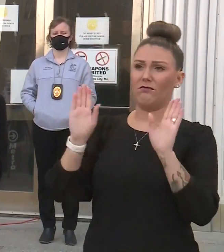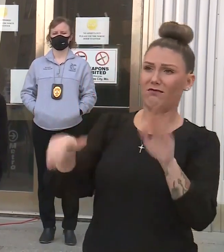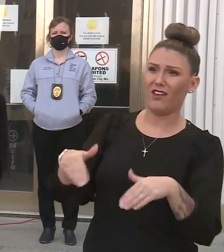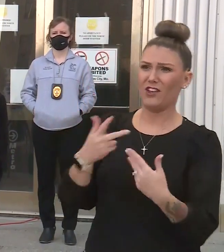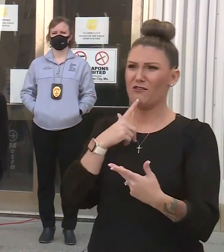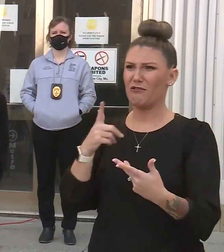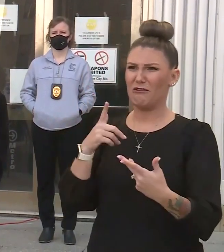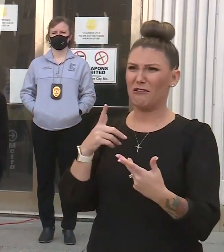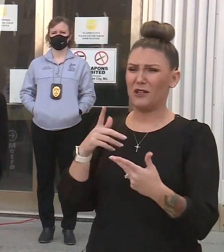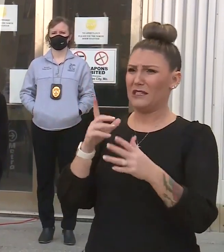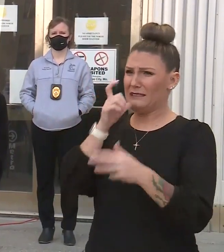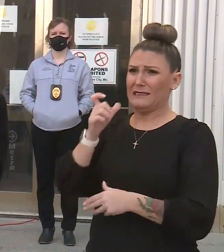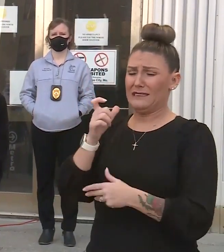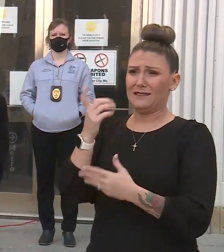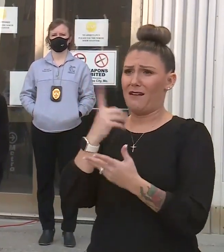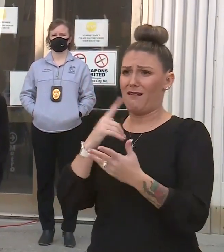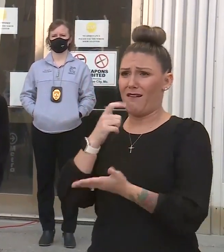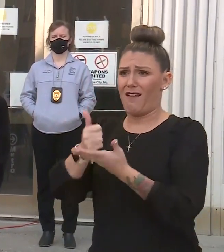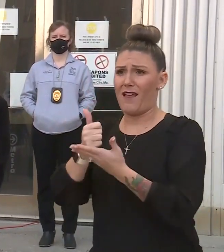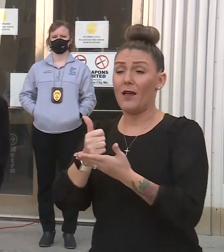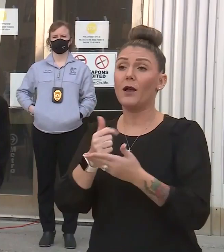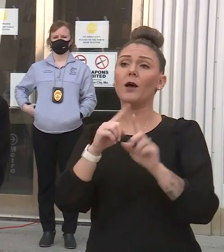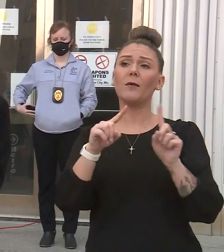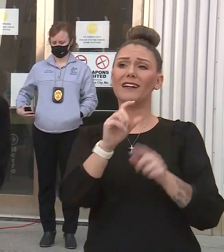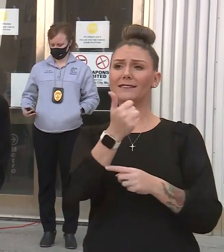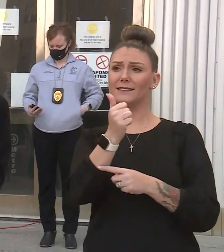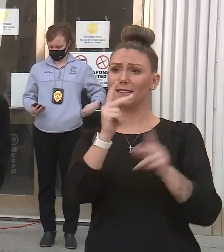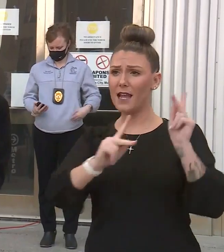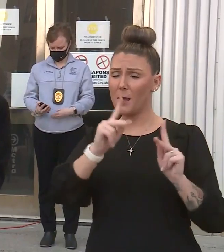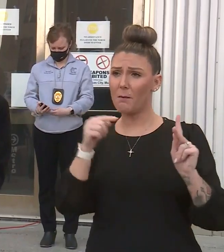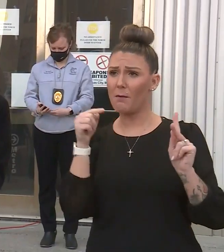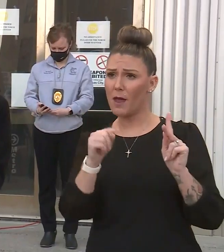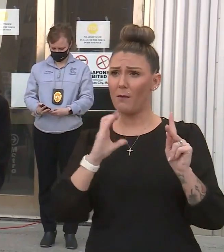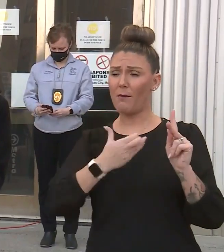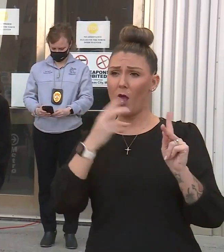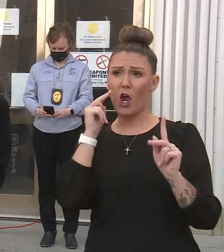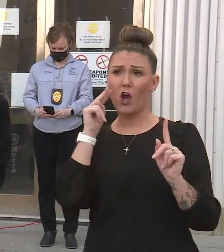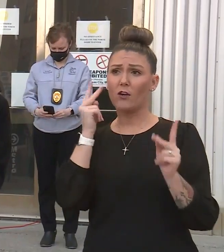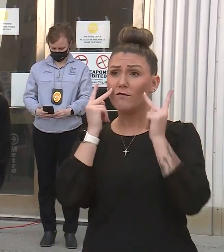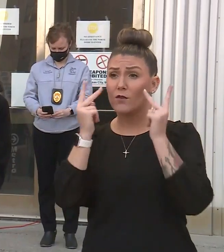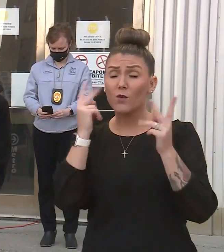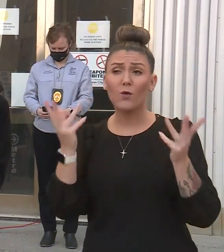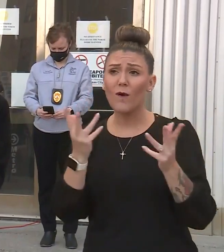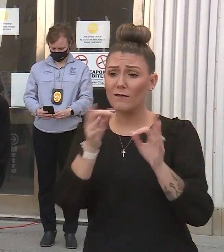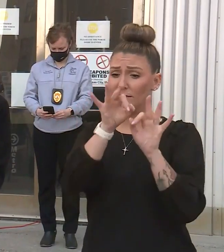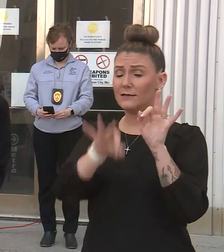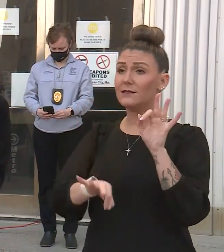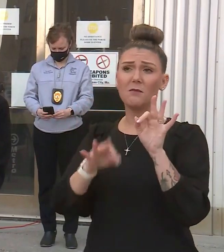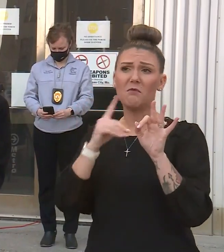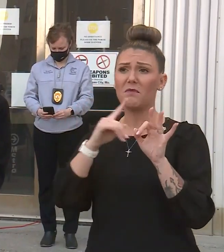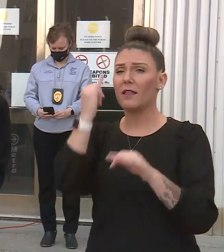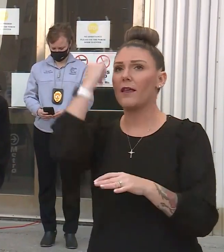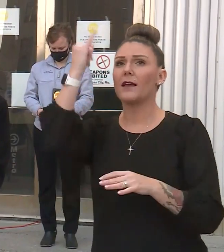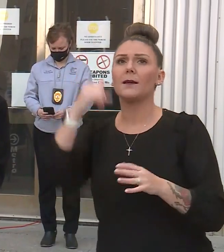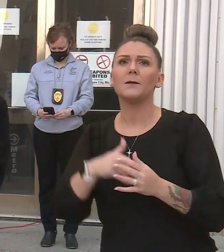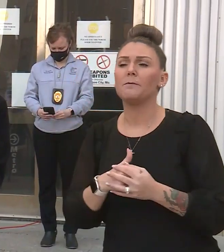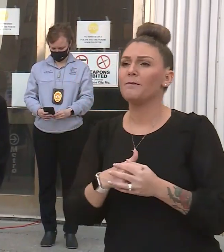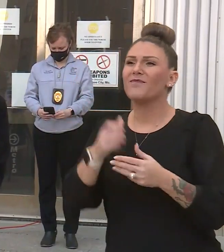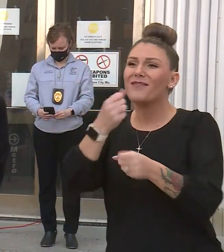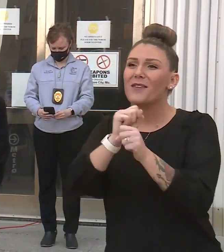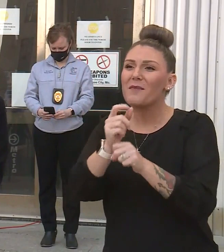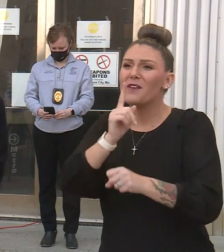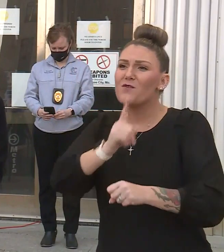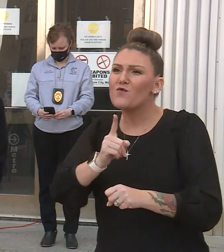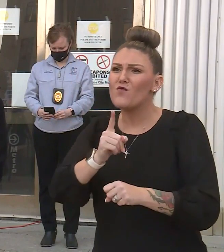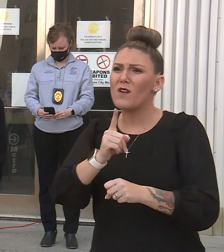Mack truck through it. But in terms of 10 people, our view is very simply the idea that let's try to make real